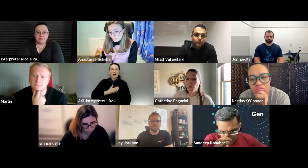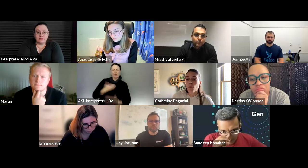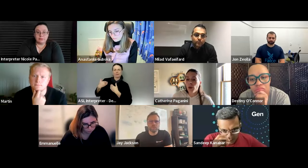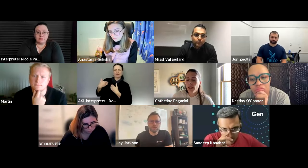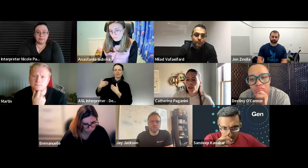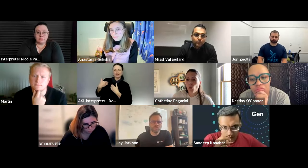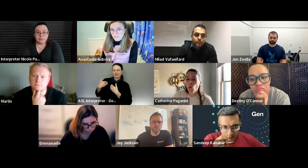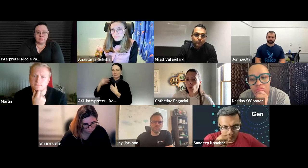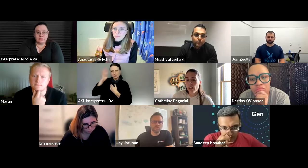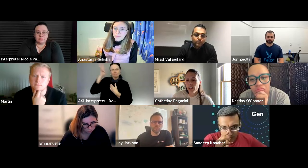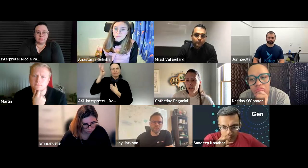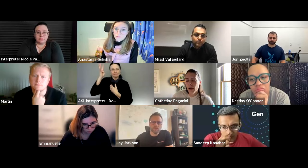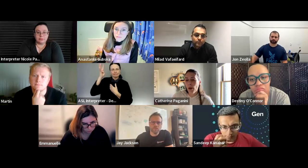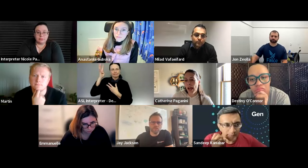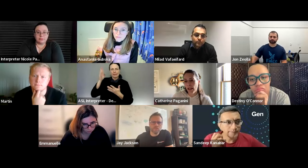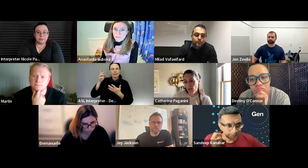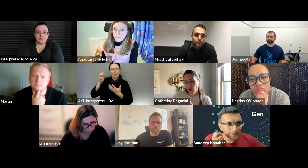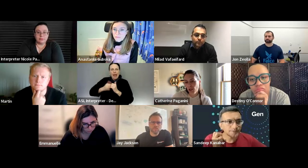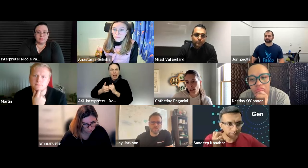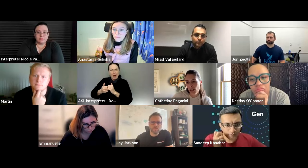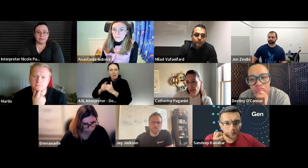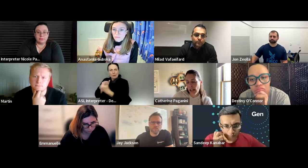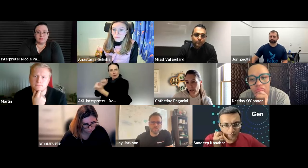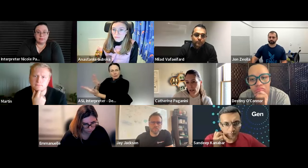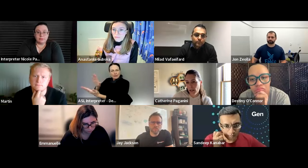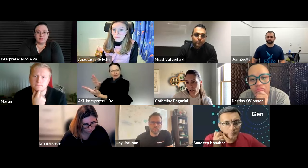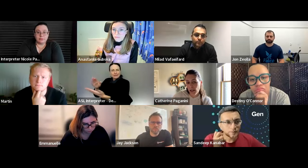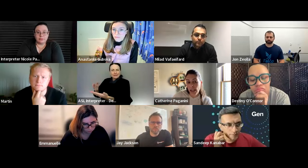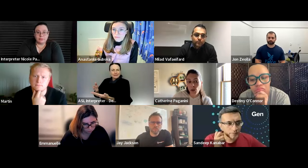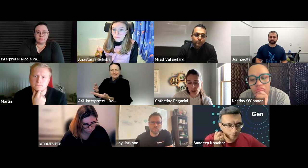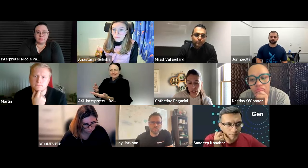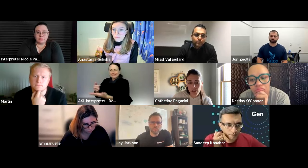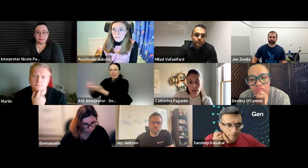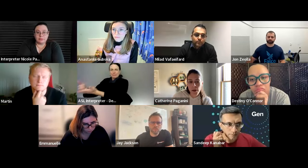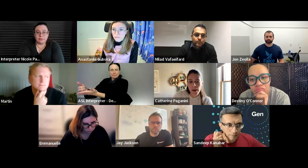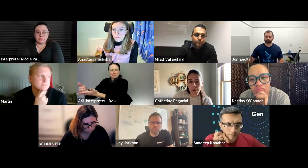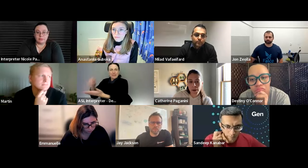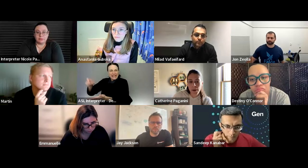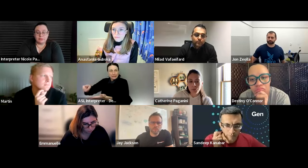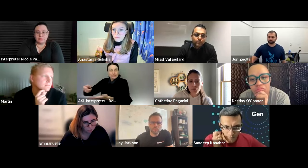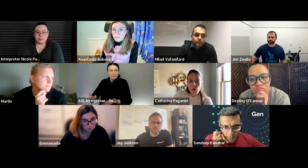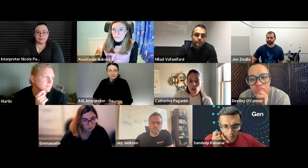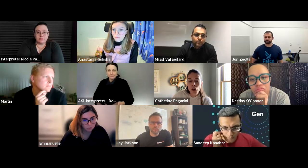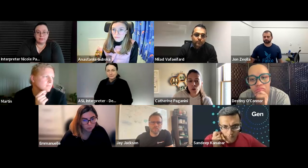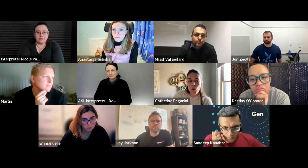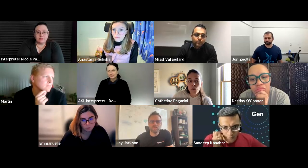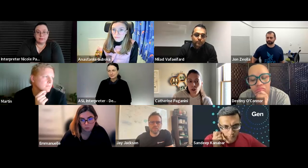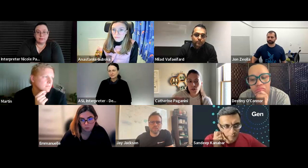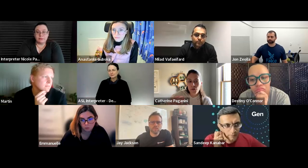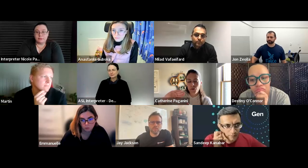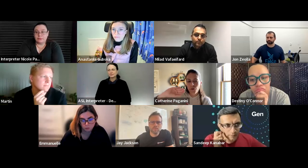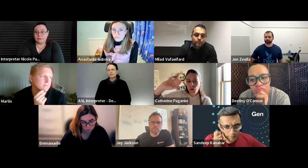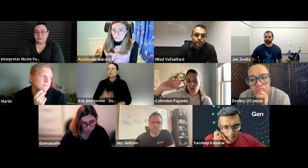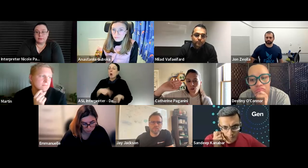of come up with what is that package that uh they will need um so